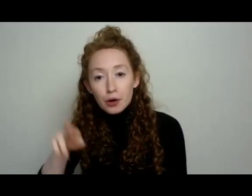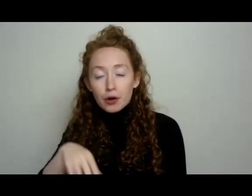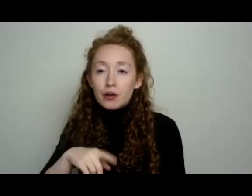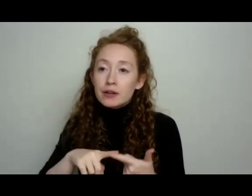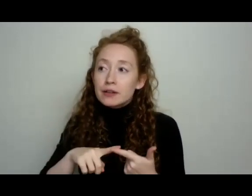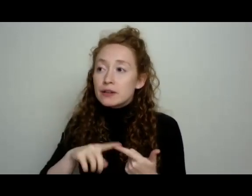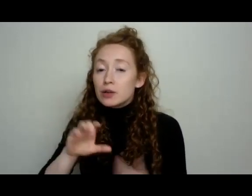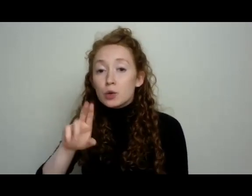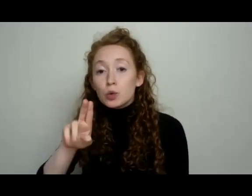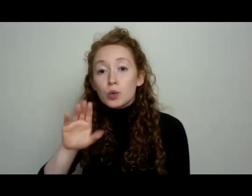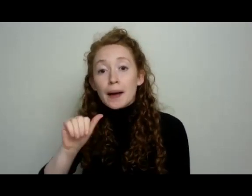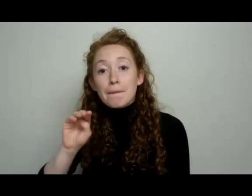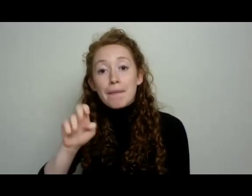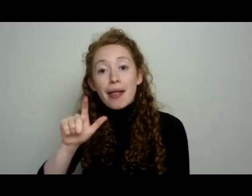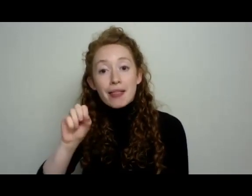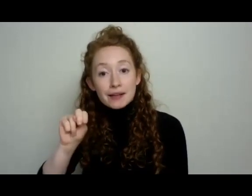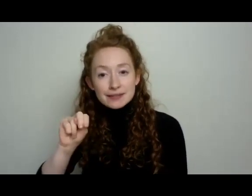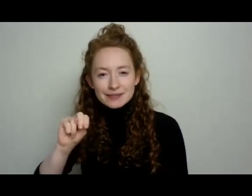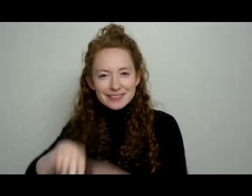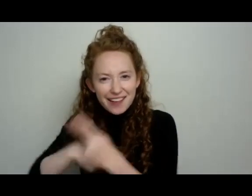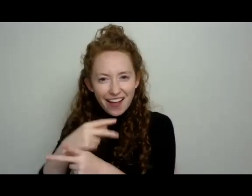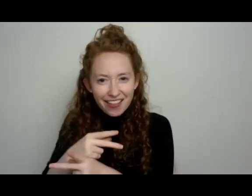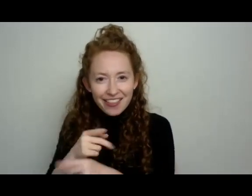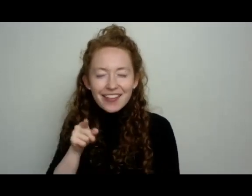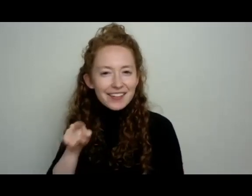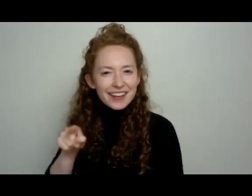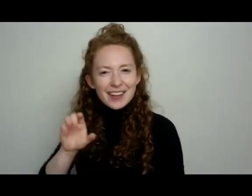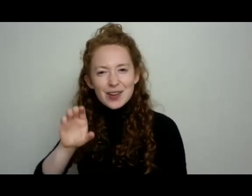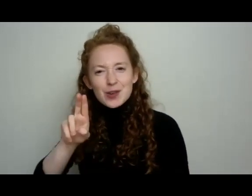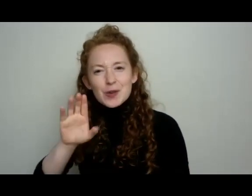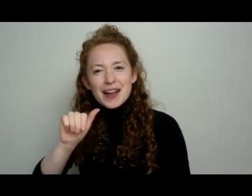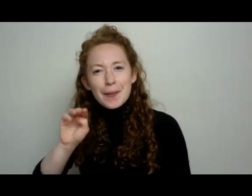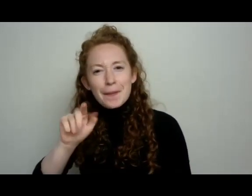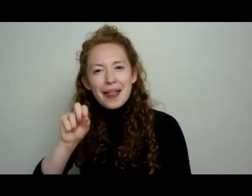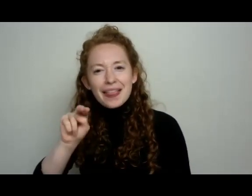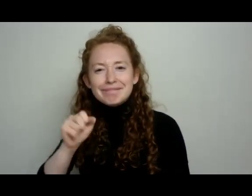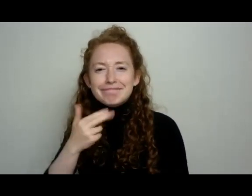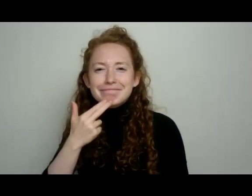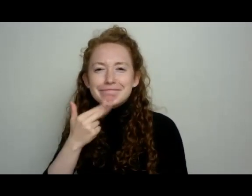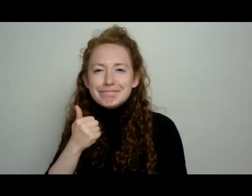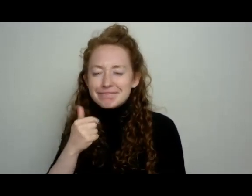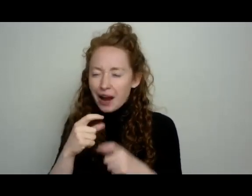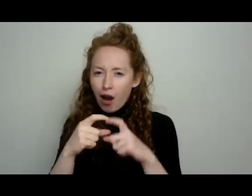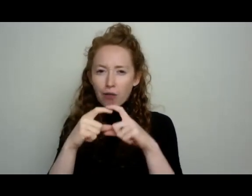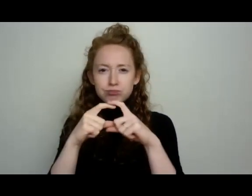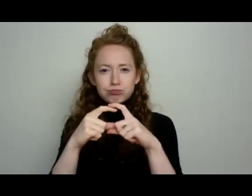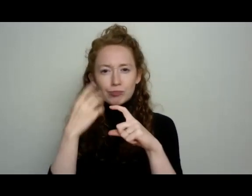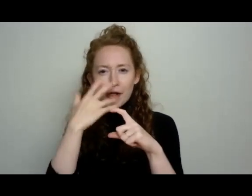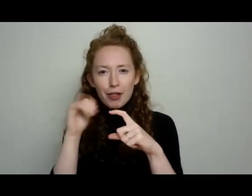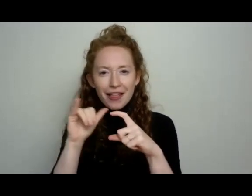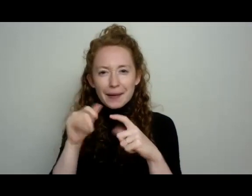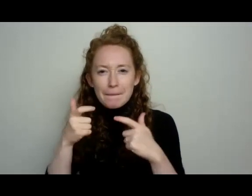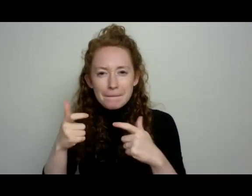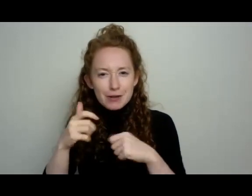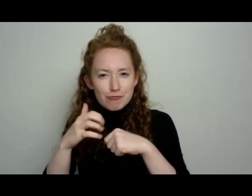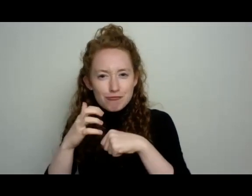melon, or Mexican gherkin style, which are, I mean, cucamelons are the most darling little large grape size cucumbers